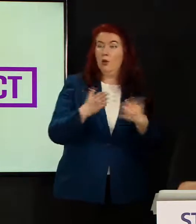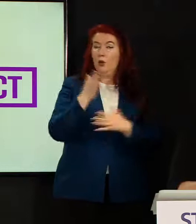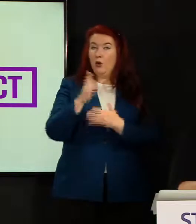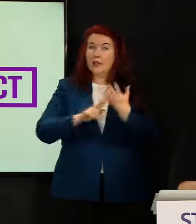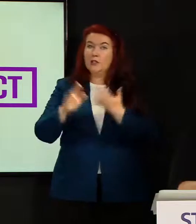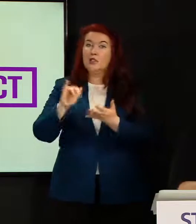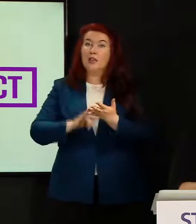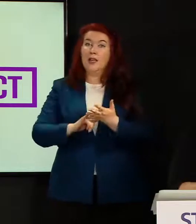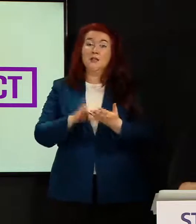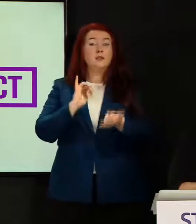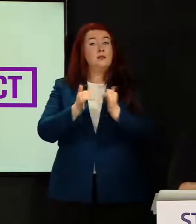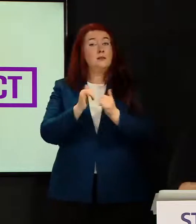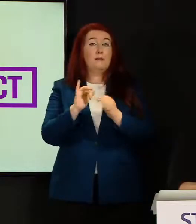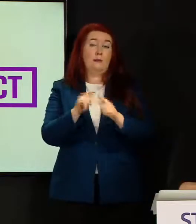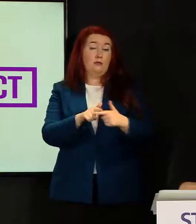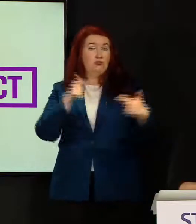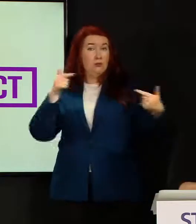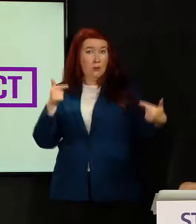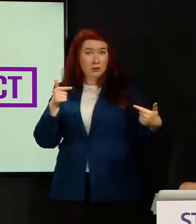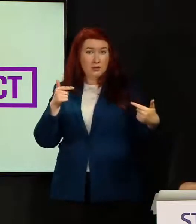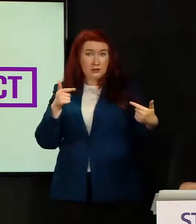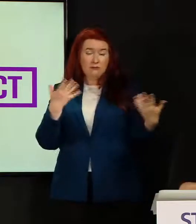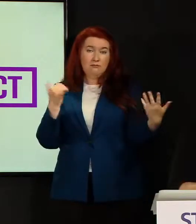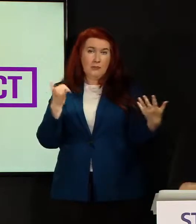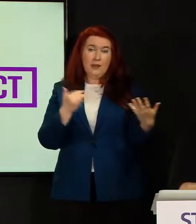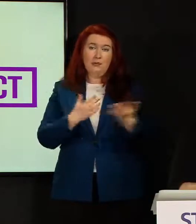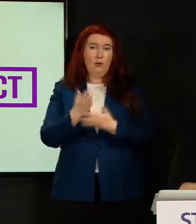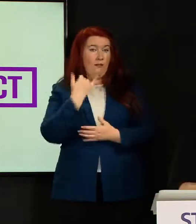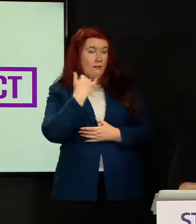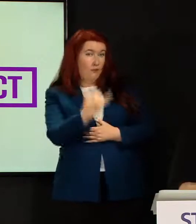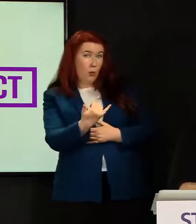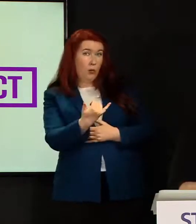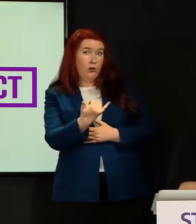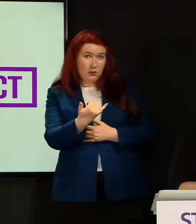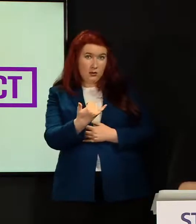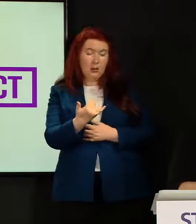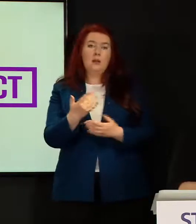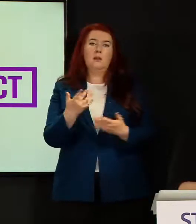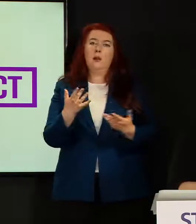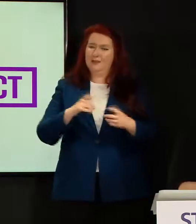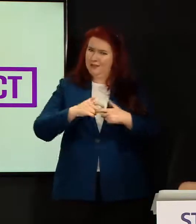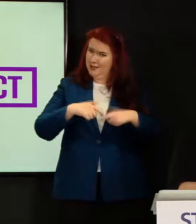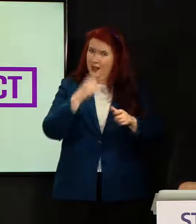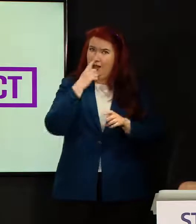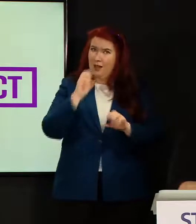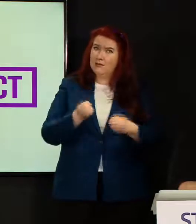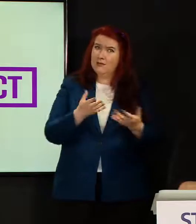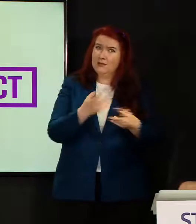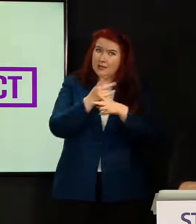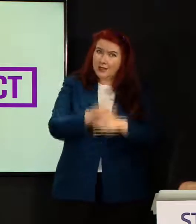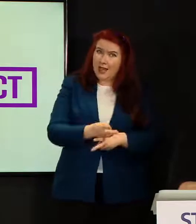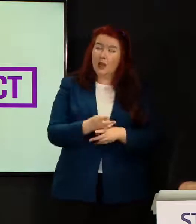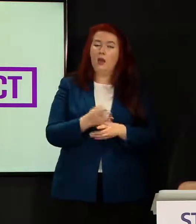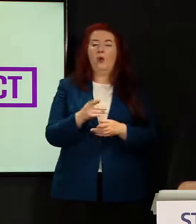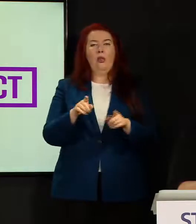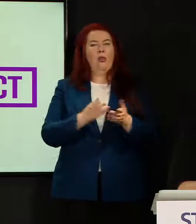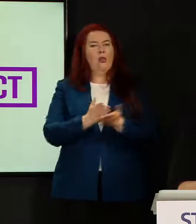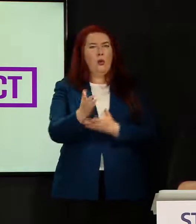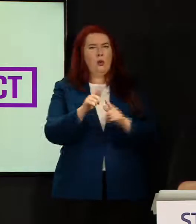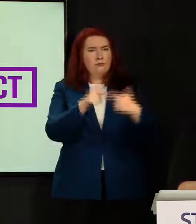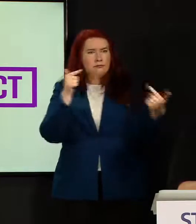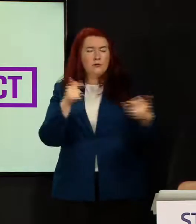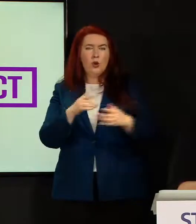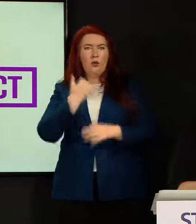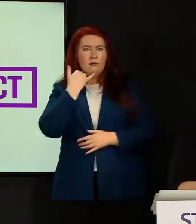that has been remotely, whether it's by video conference or by telephone, all of which is your symptoms are being assessed and